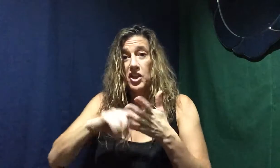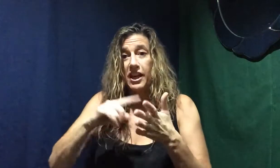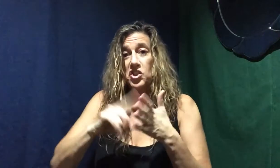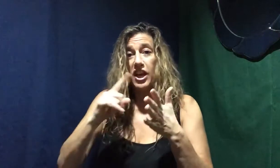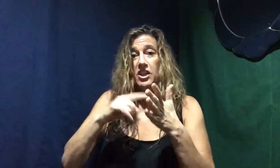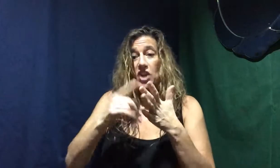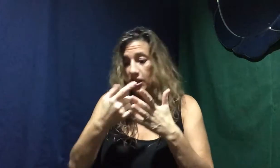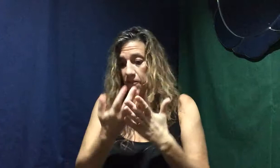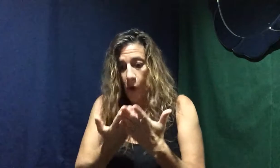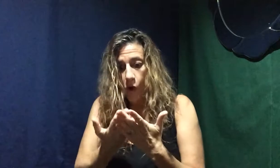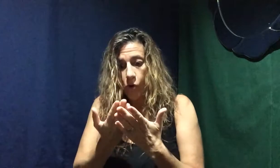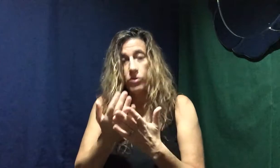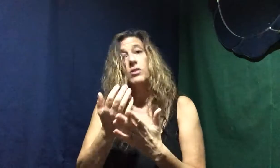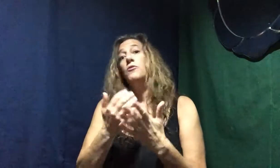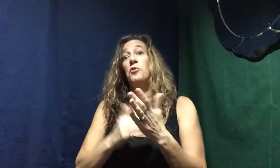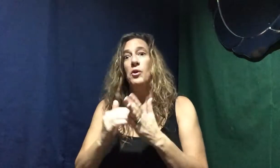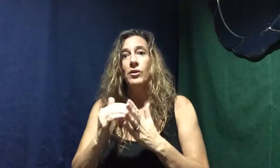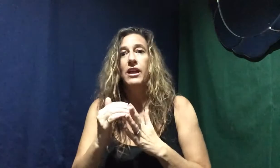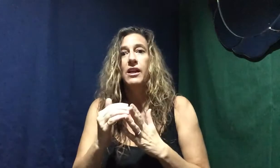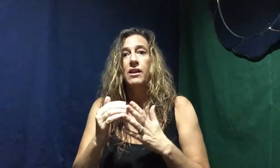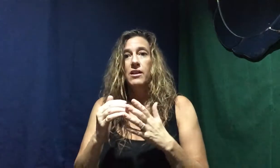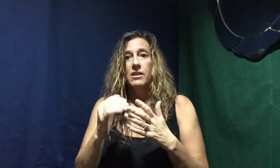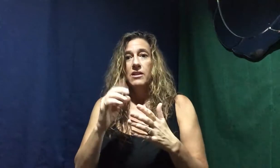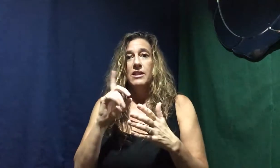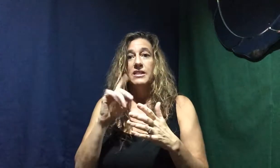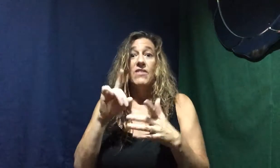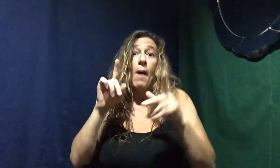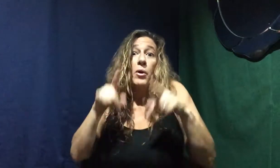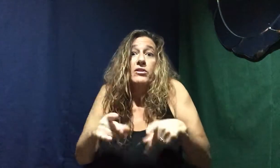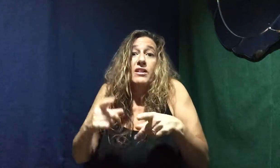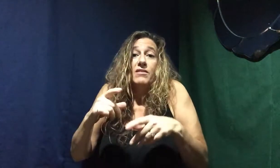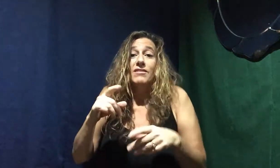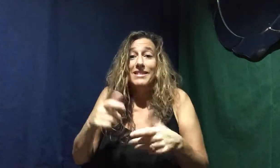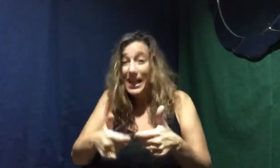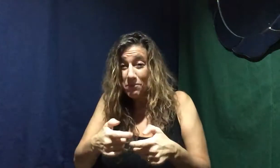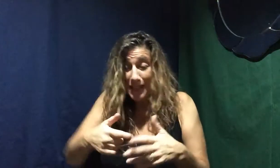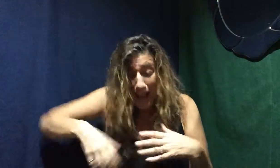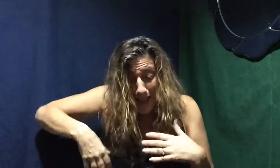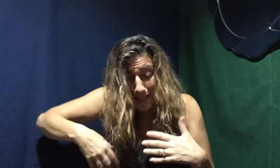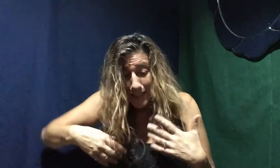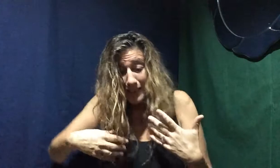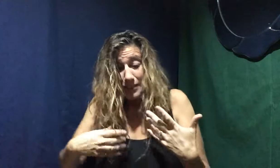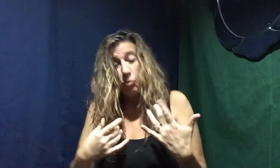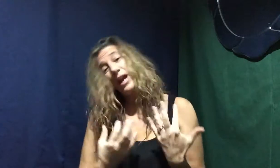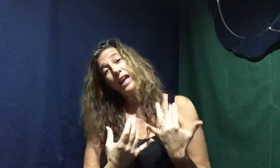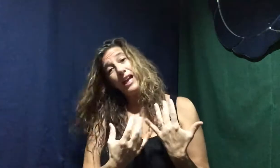checking, checking, checking the phone frequently. Did that person text me yet? waiting,